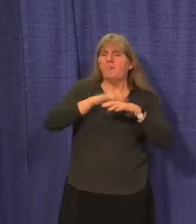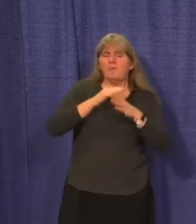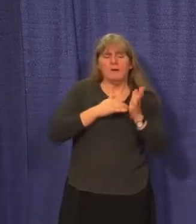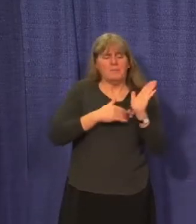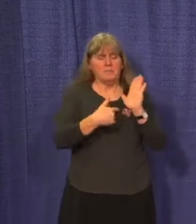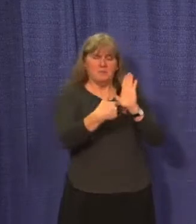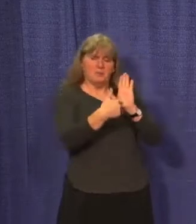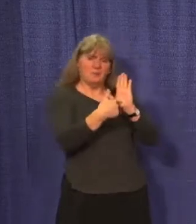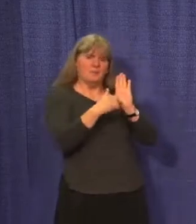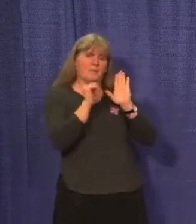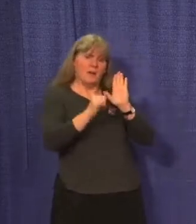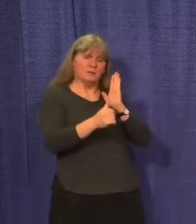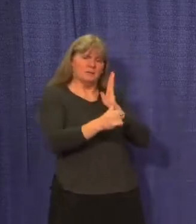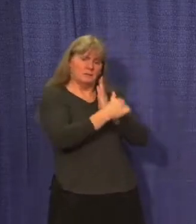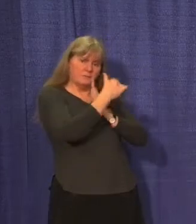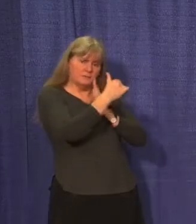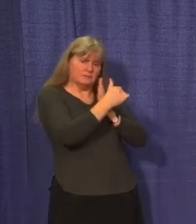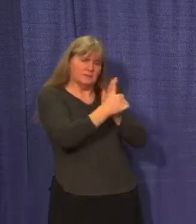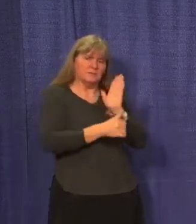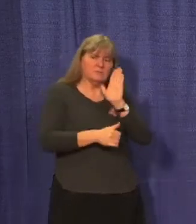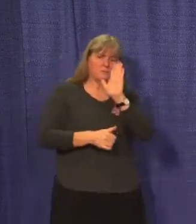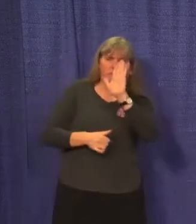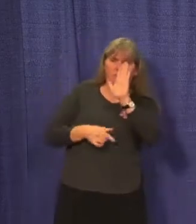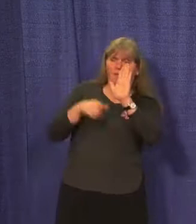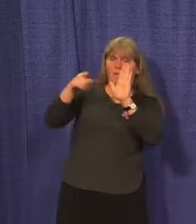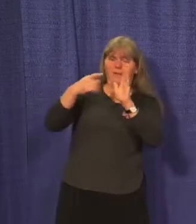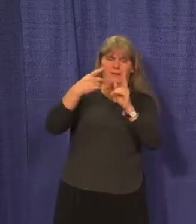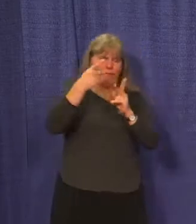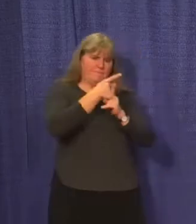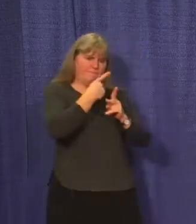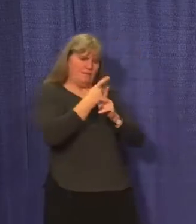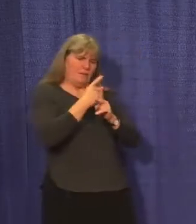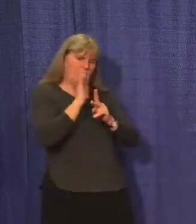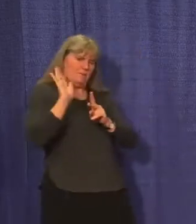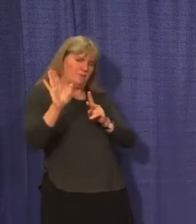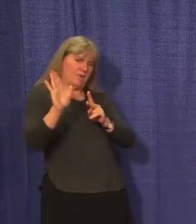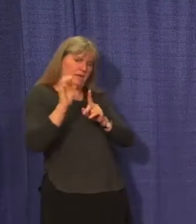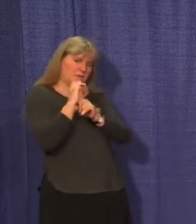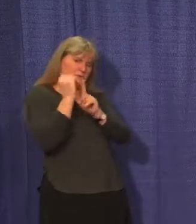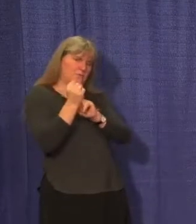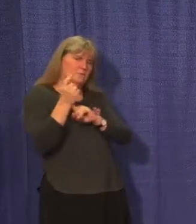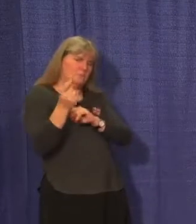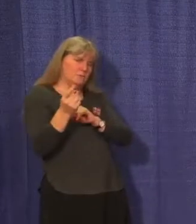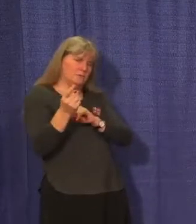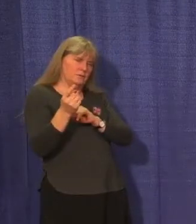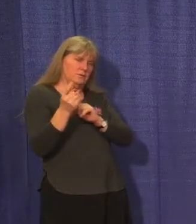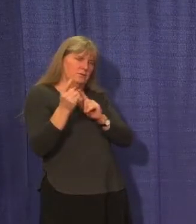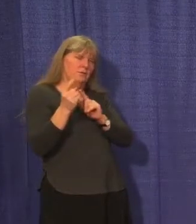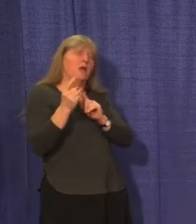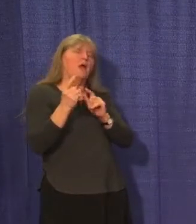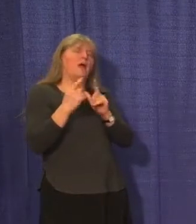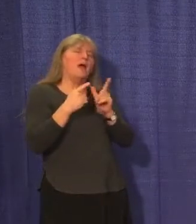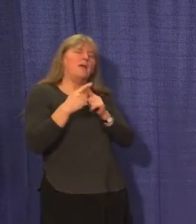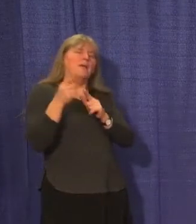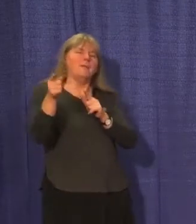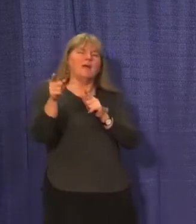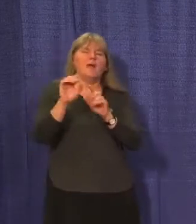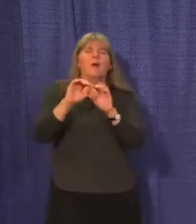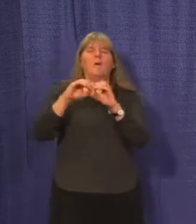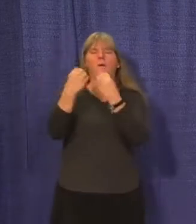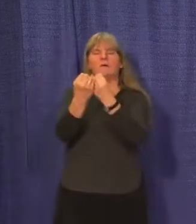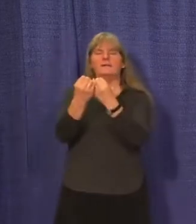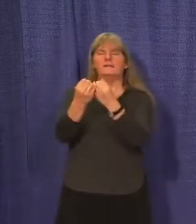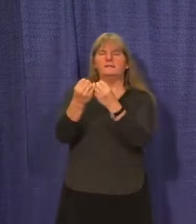might find risks and how you should mitigate and mitigate those risks and then really letting the organization